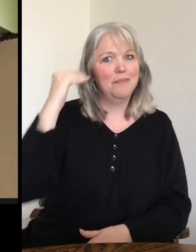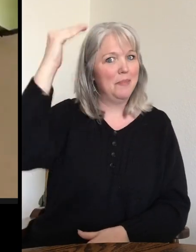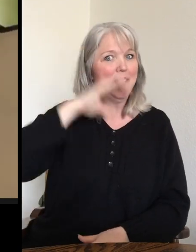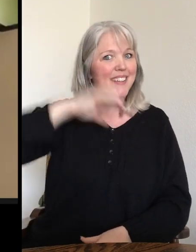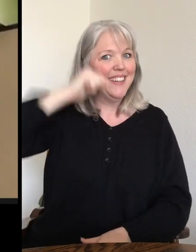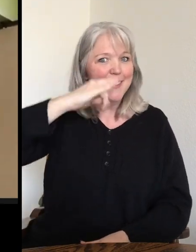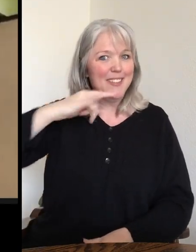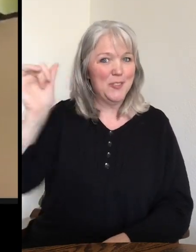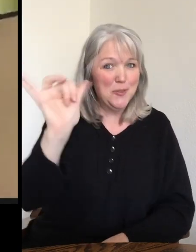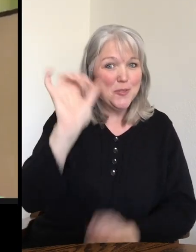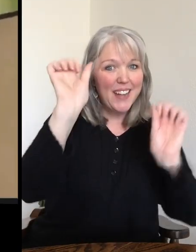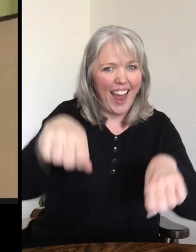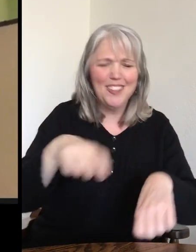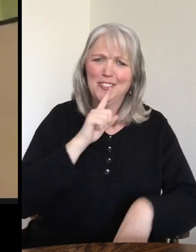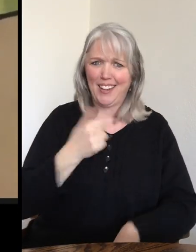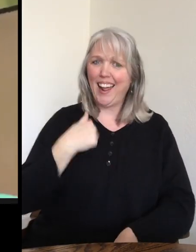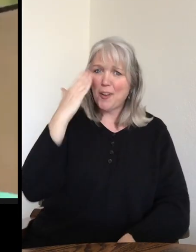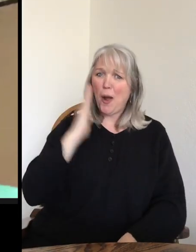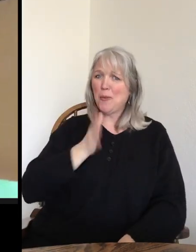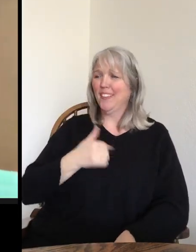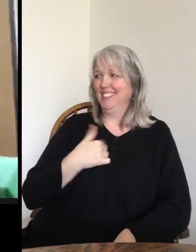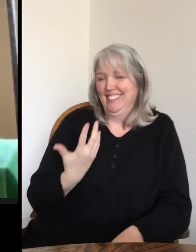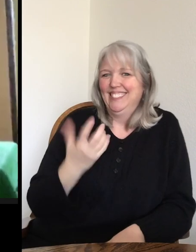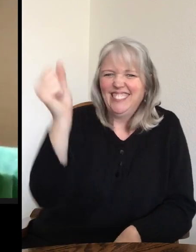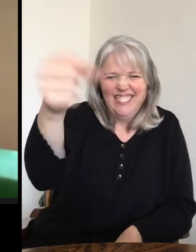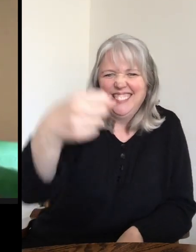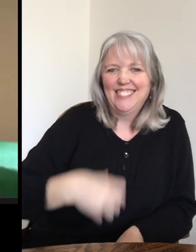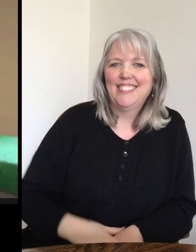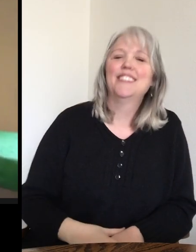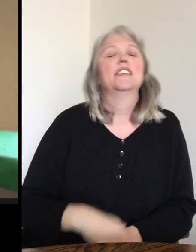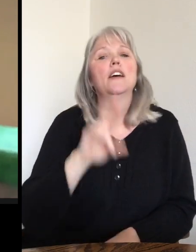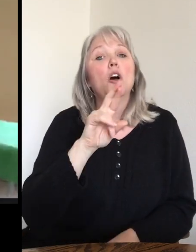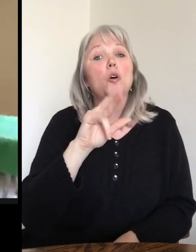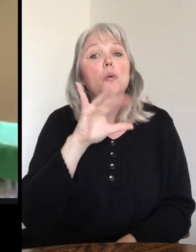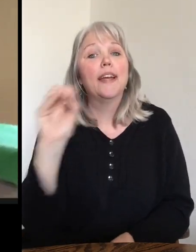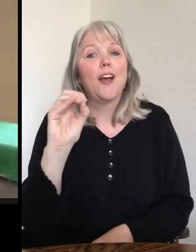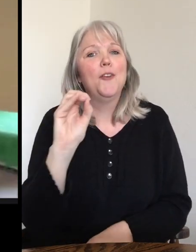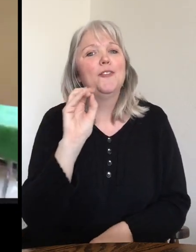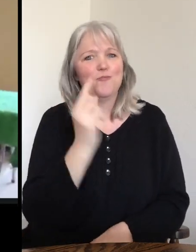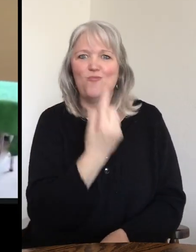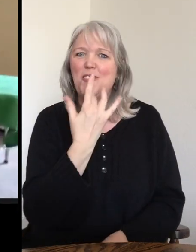or even big kids. Big kids can do it too for sure. I know I will. Yes. Rigo is one of our favorites.